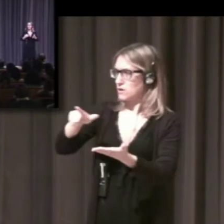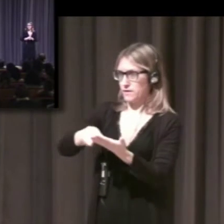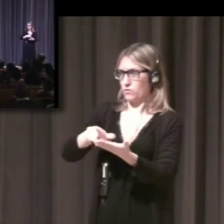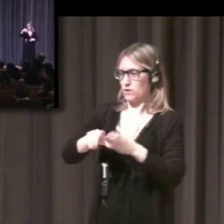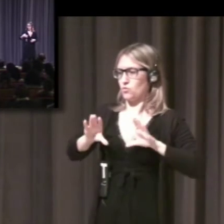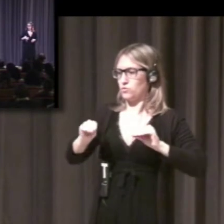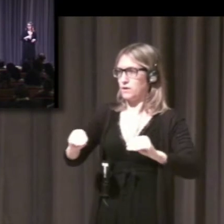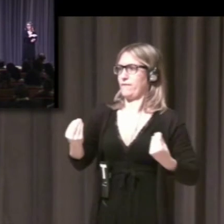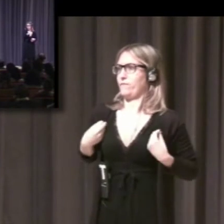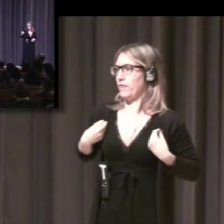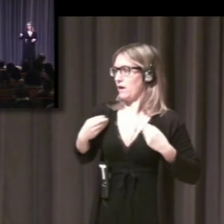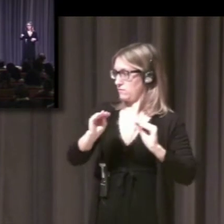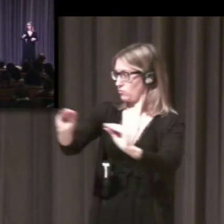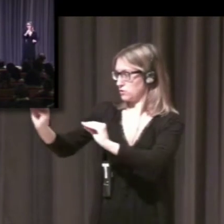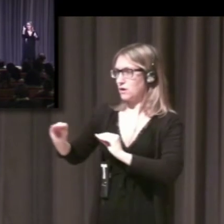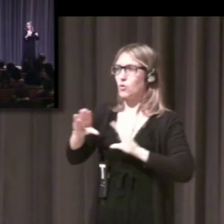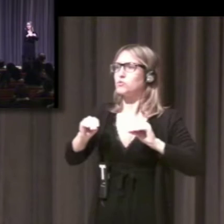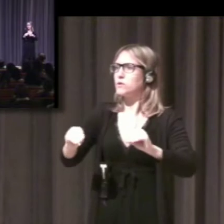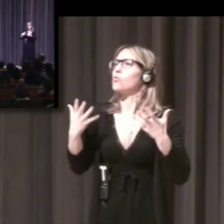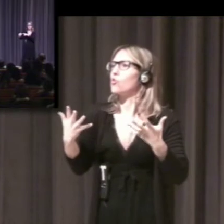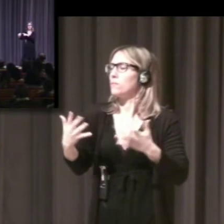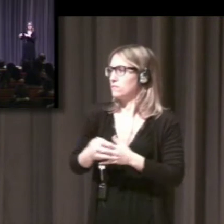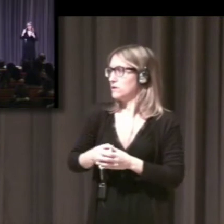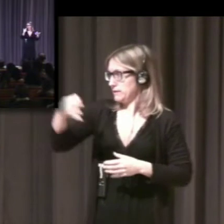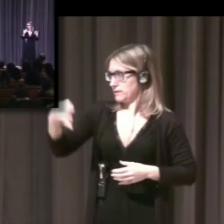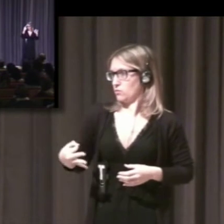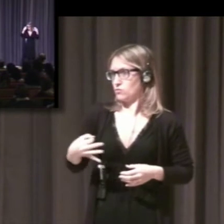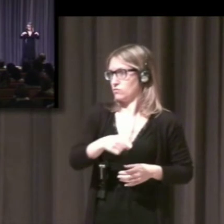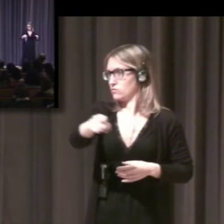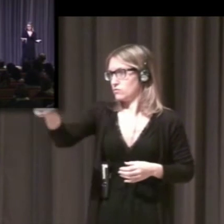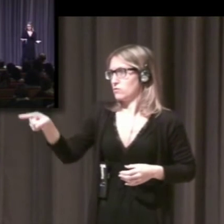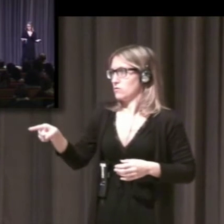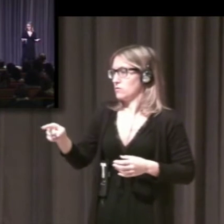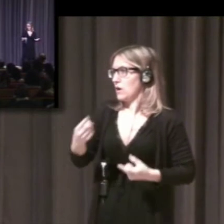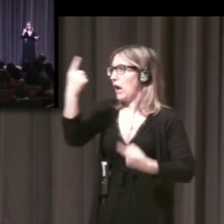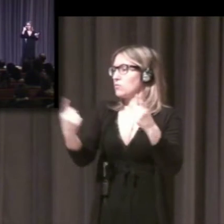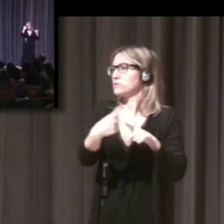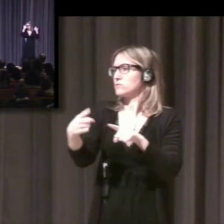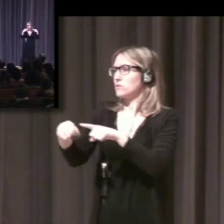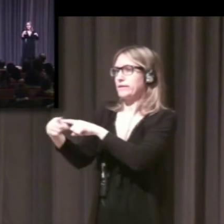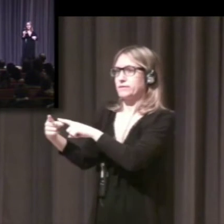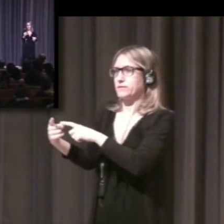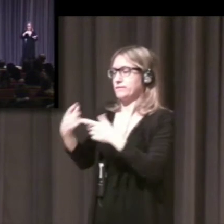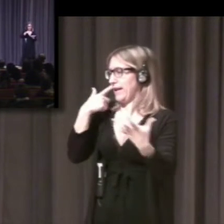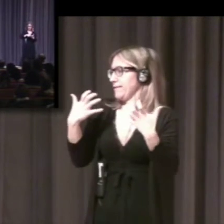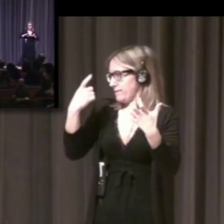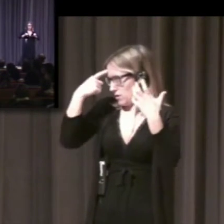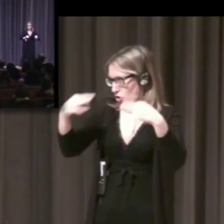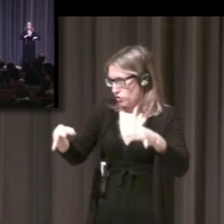Obviously, you use language to express your thoughts, your ideas.